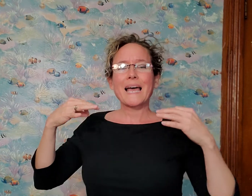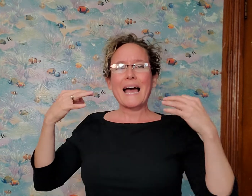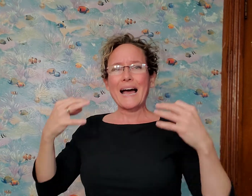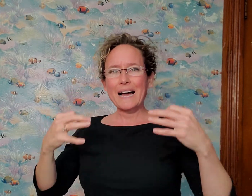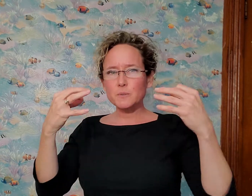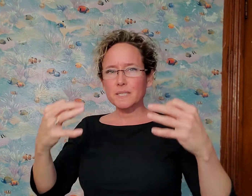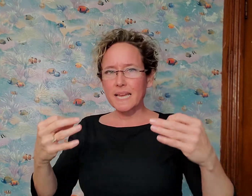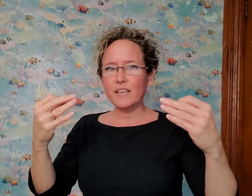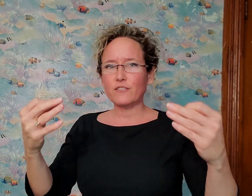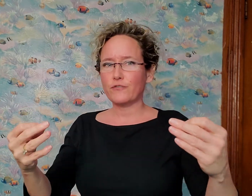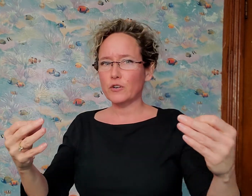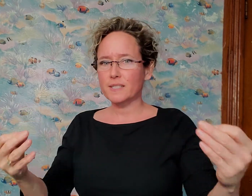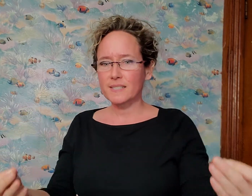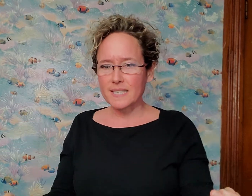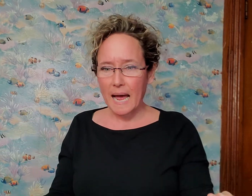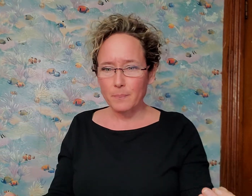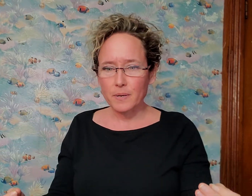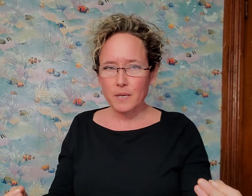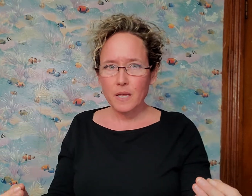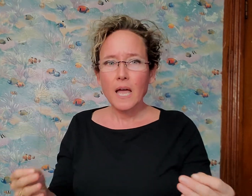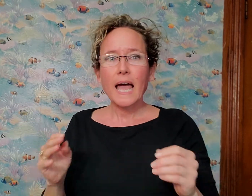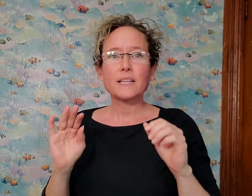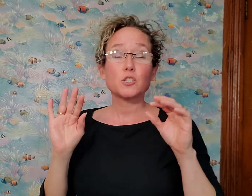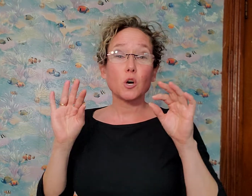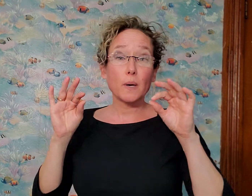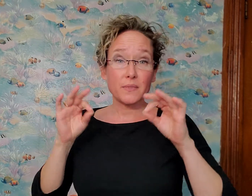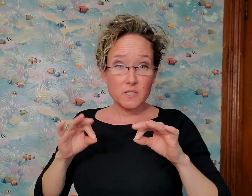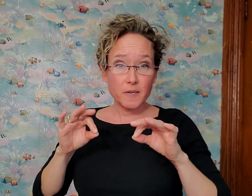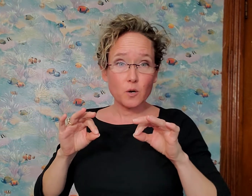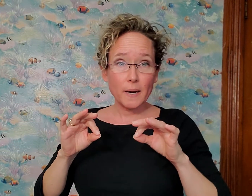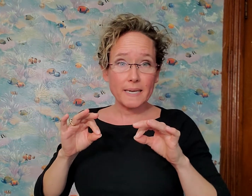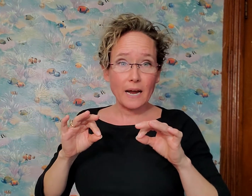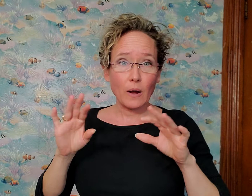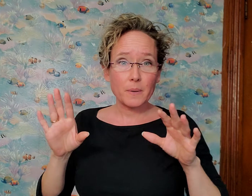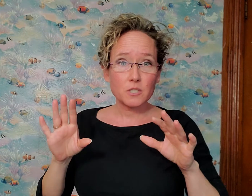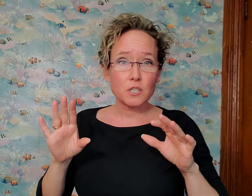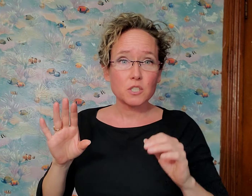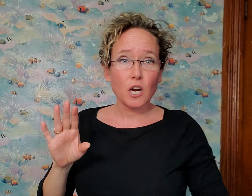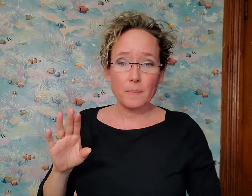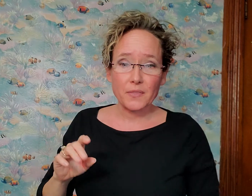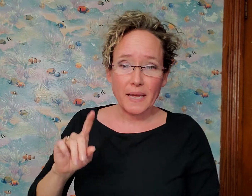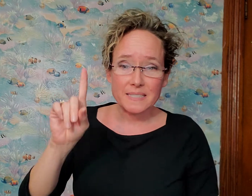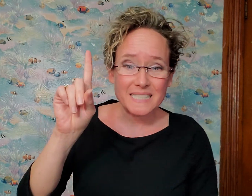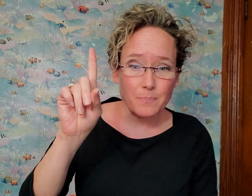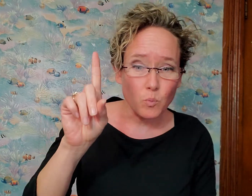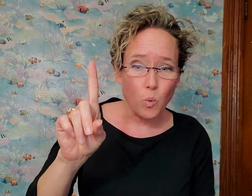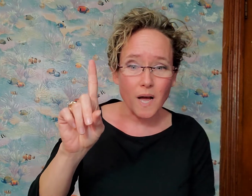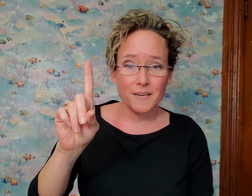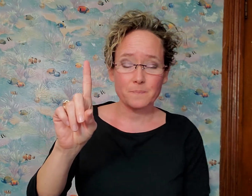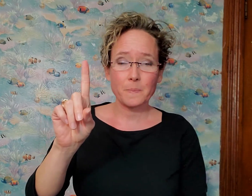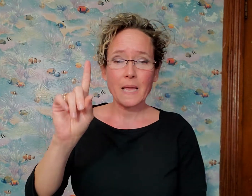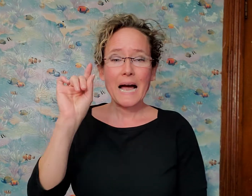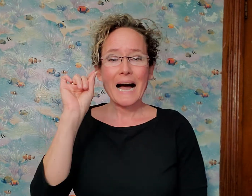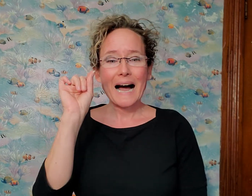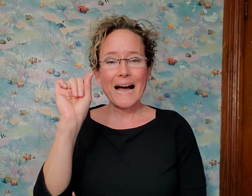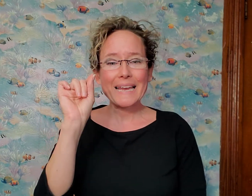how to take the first step. And so in this video right now, I'm going to start to talk about that. Step one, I